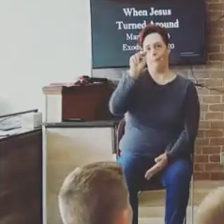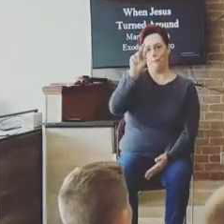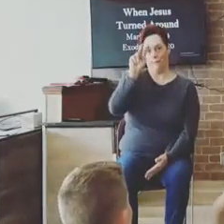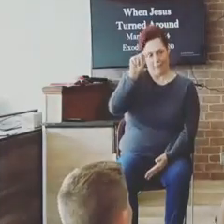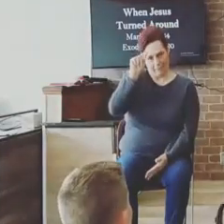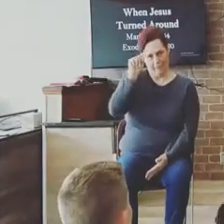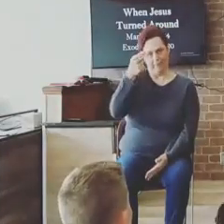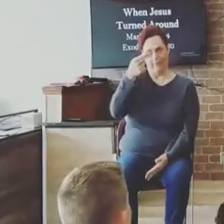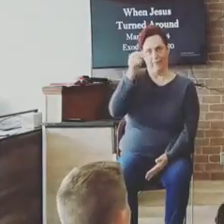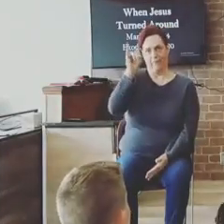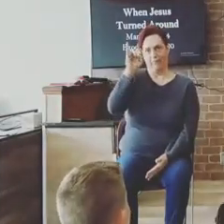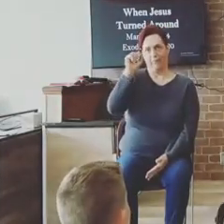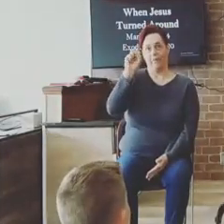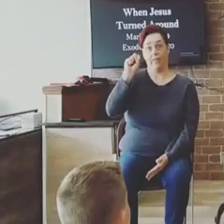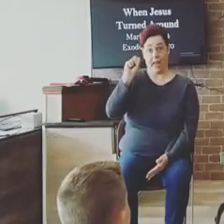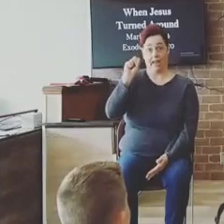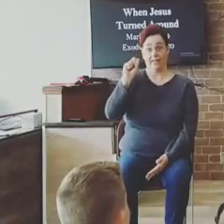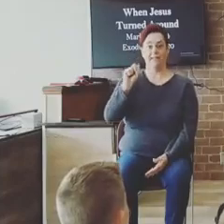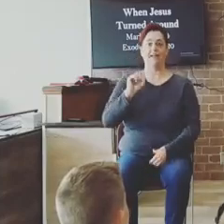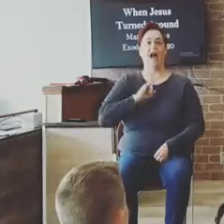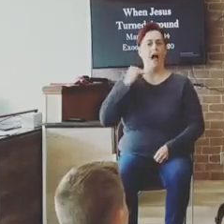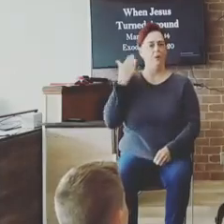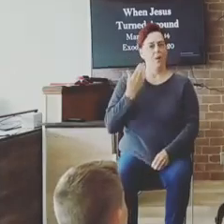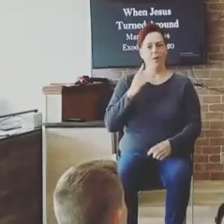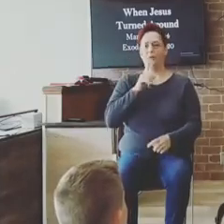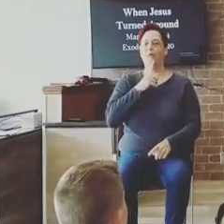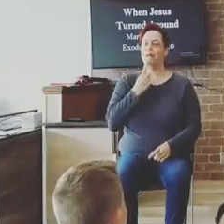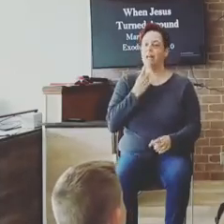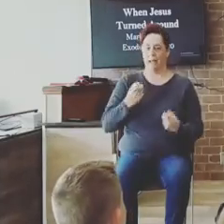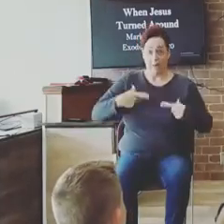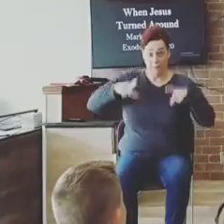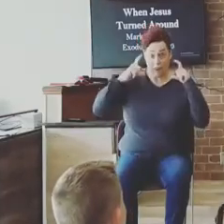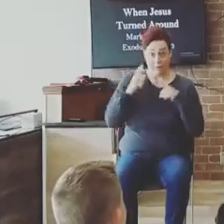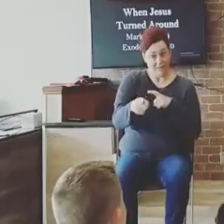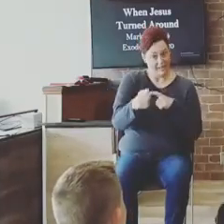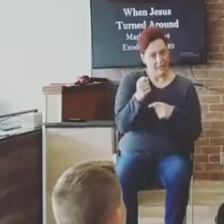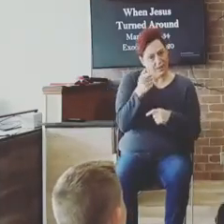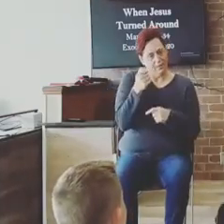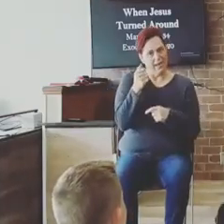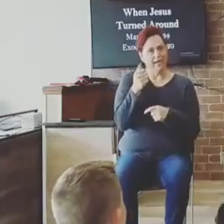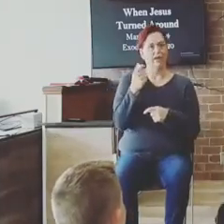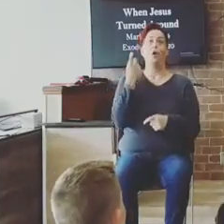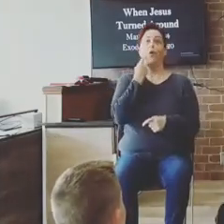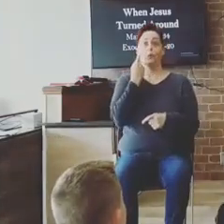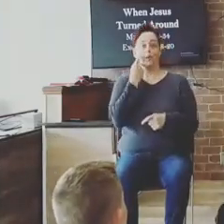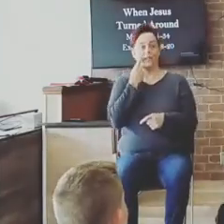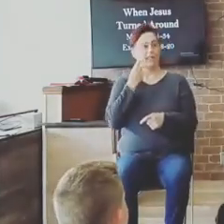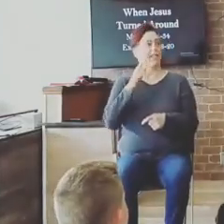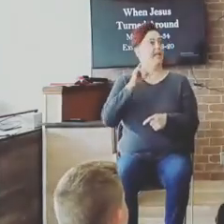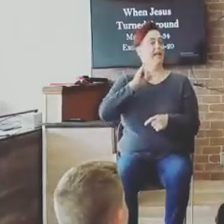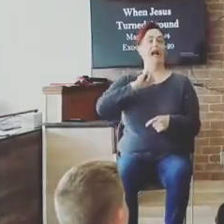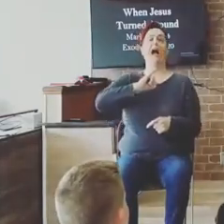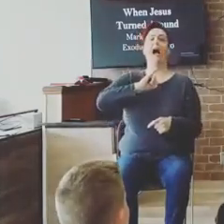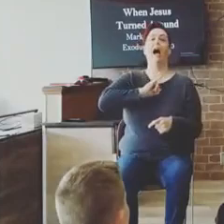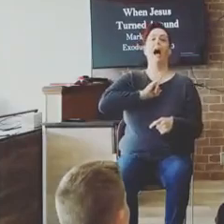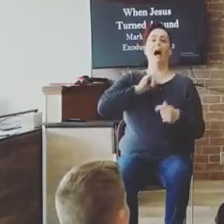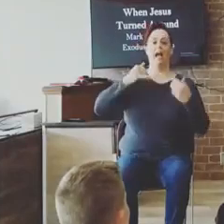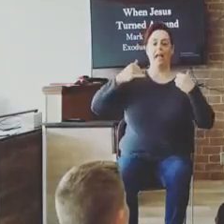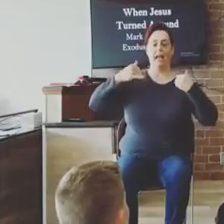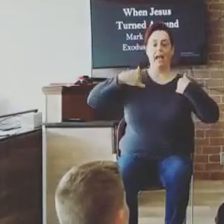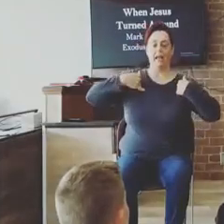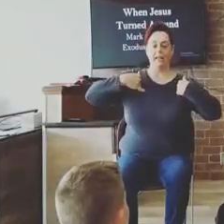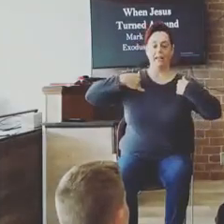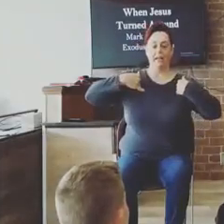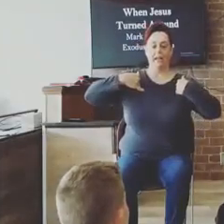And just recently, you know, I have a new iPhone, and mine broke, and it was all messed up. And I had password protection, and he had one of the passwords. And I said,